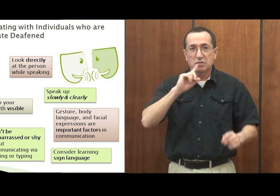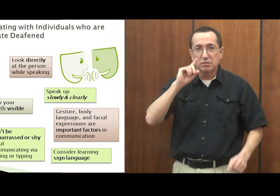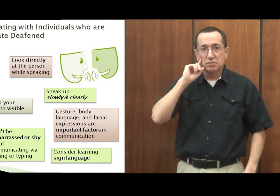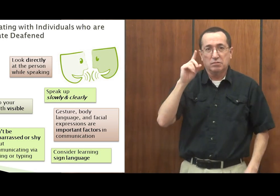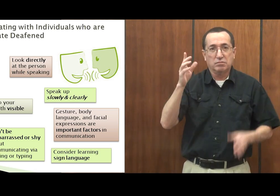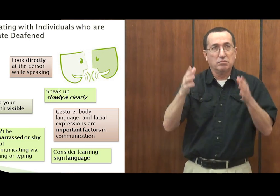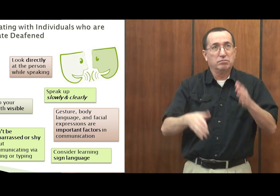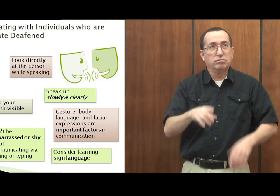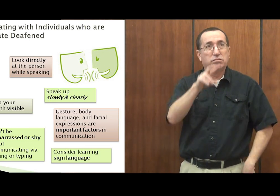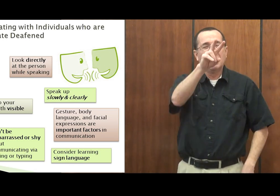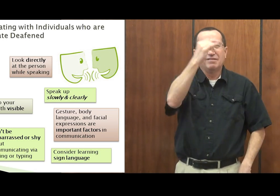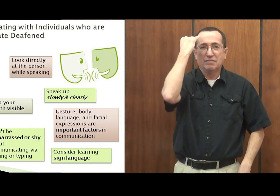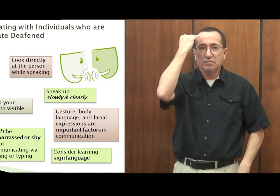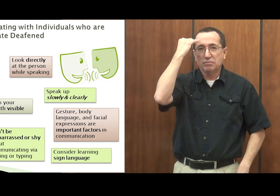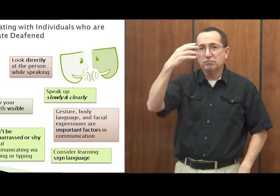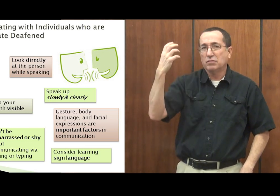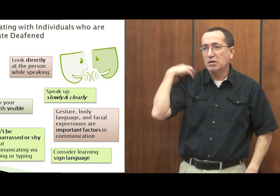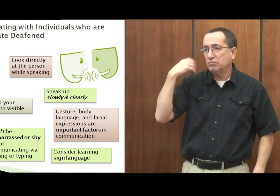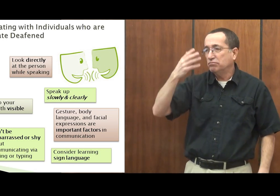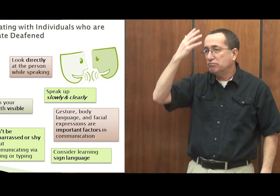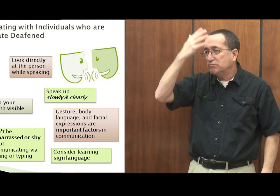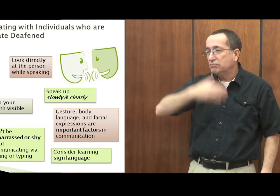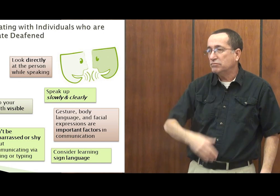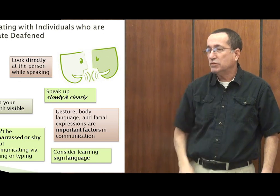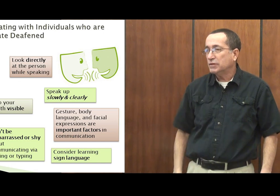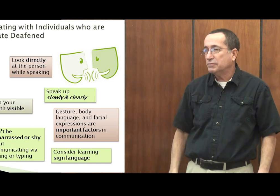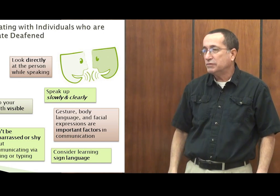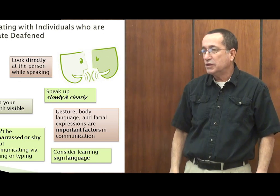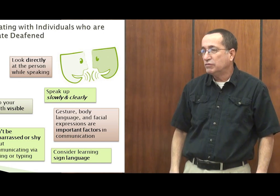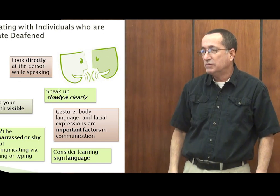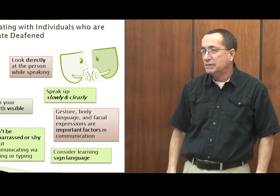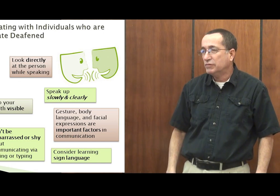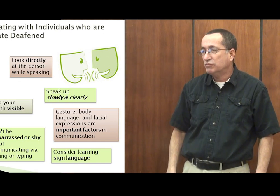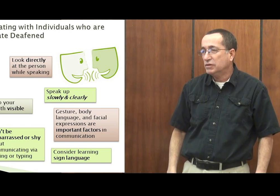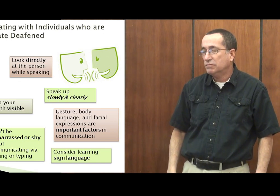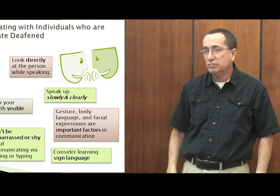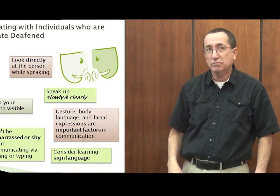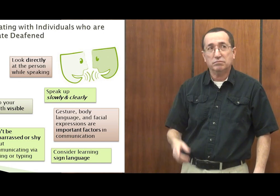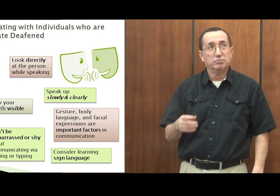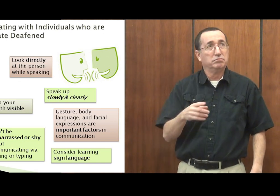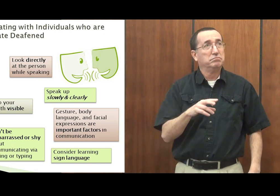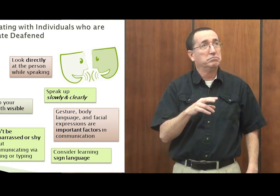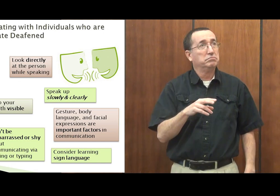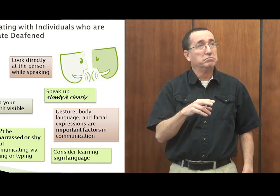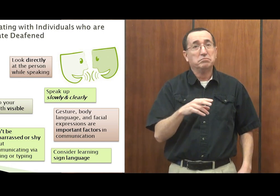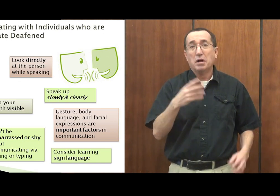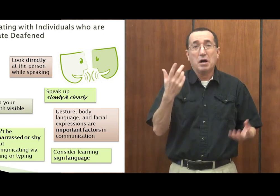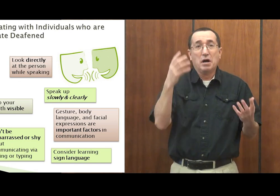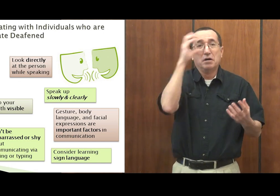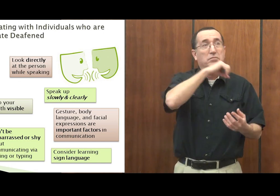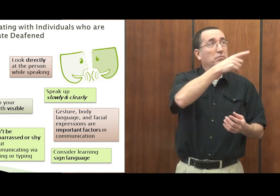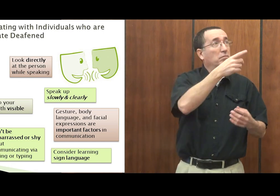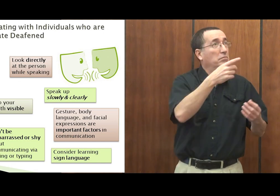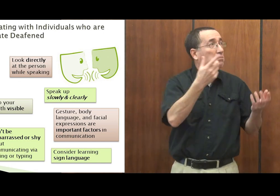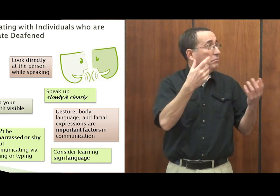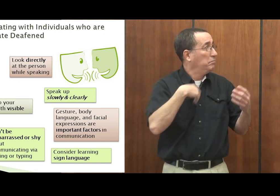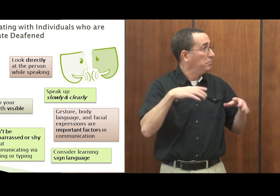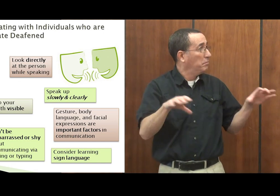If it's mean, middle, you can get how people are from the tone of their voice. But facial expression to a deaf